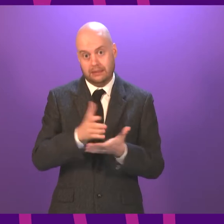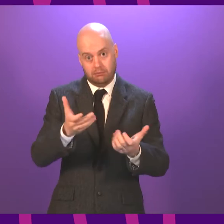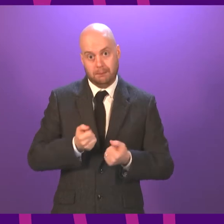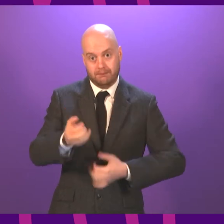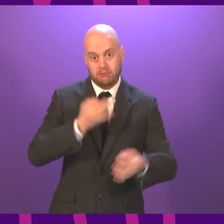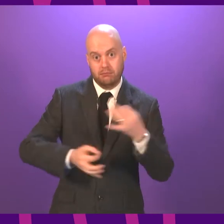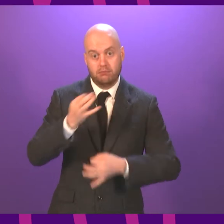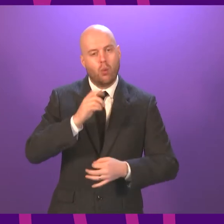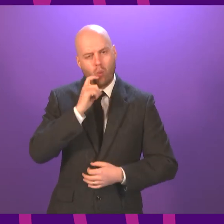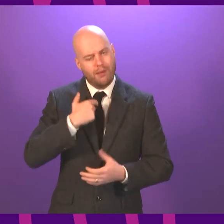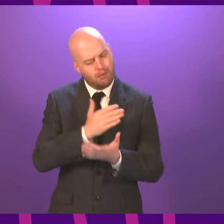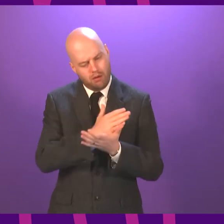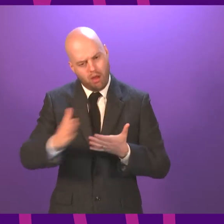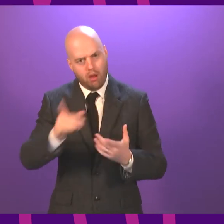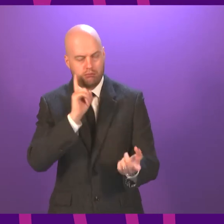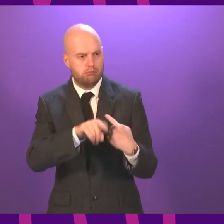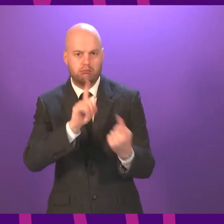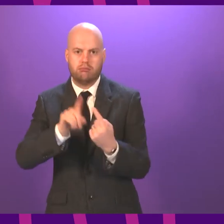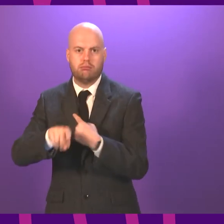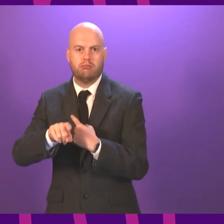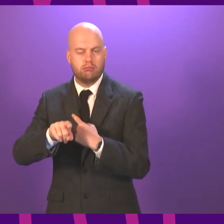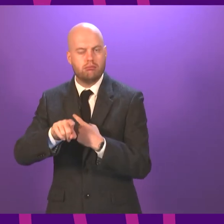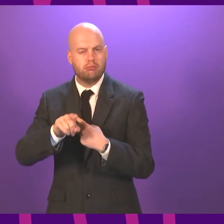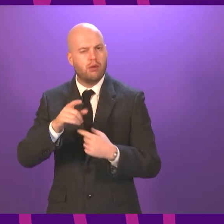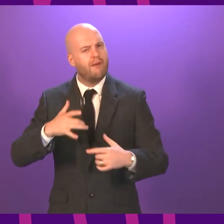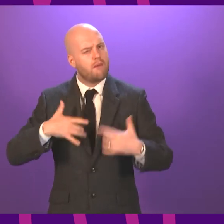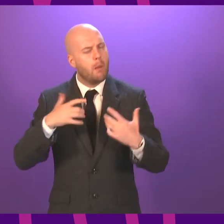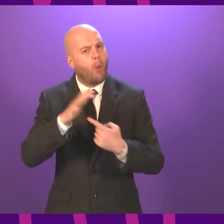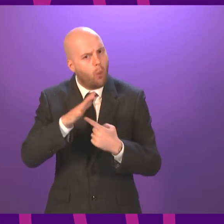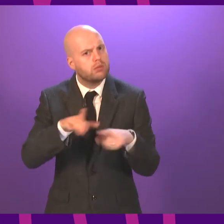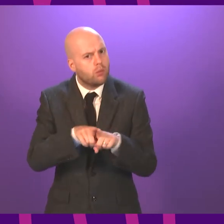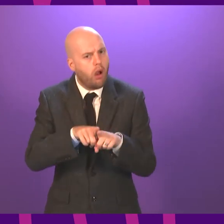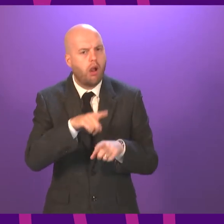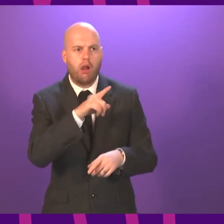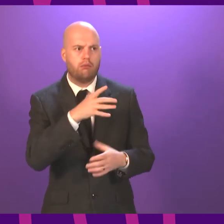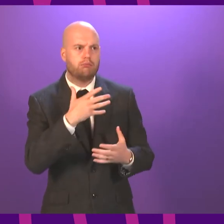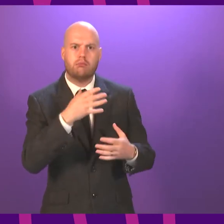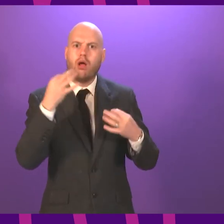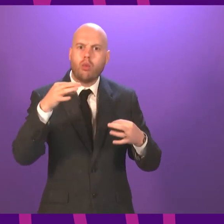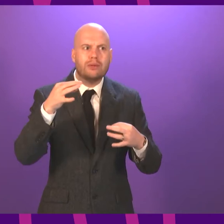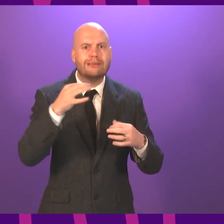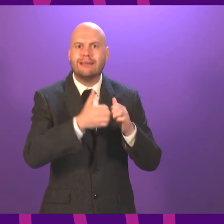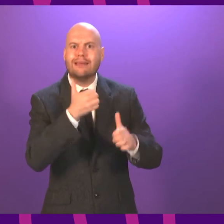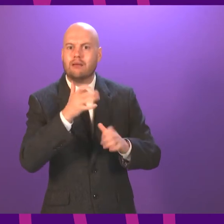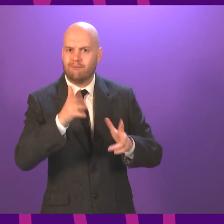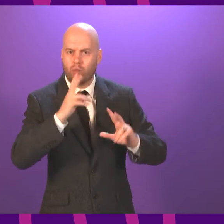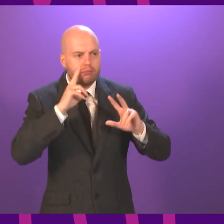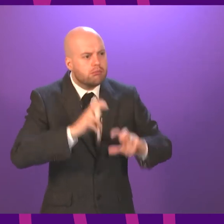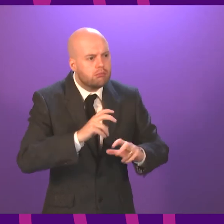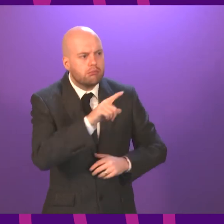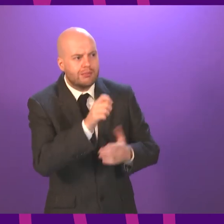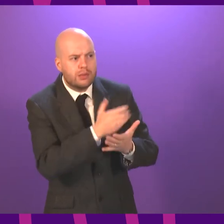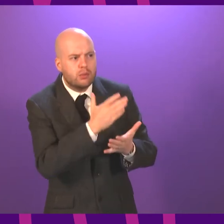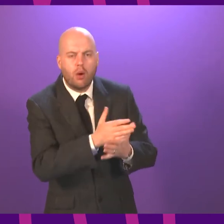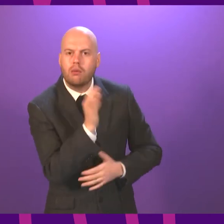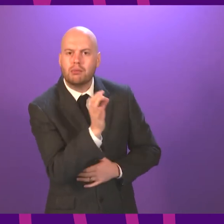possible because scrutiny and understanding is really important and I'm going to try to stay away from partisan politics. Not least because